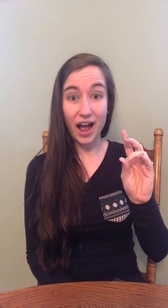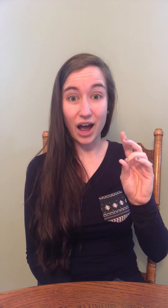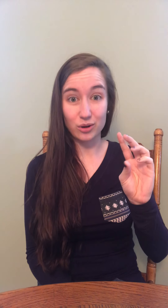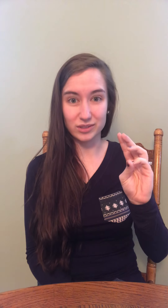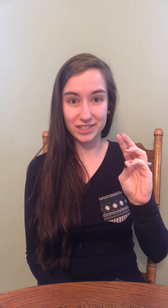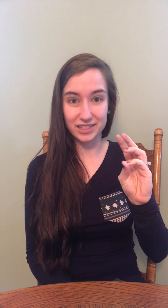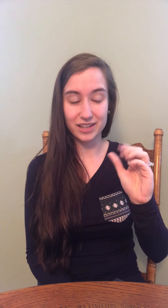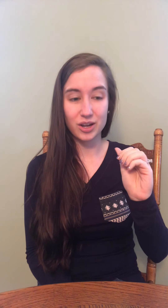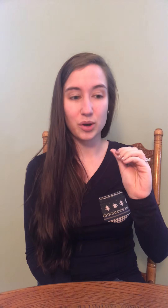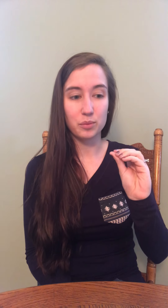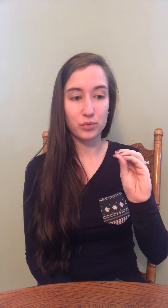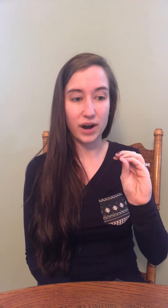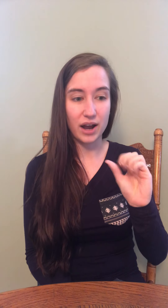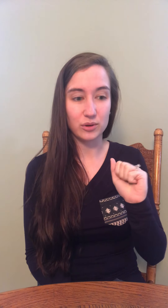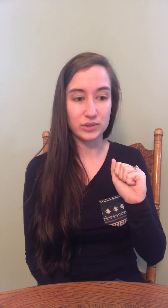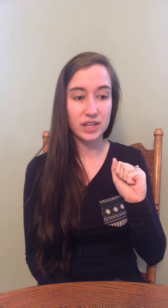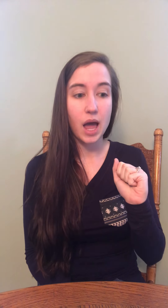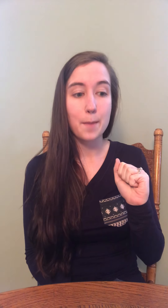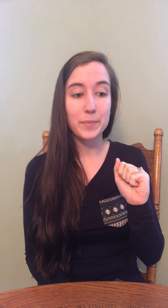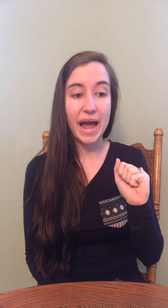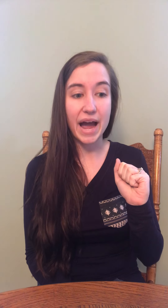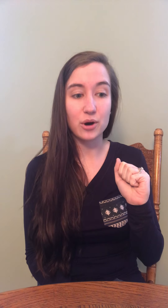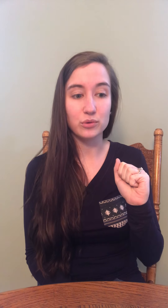Browse. Browse. Pound.